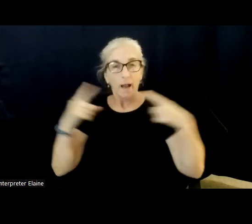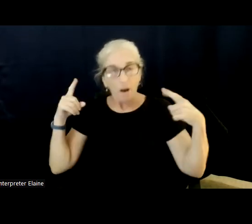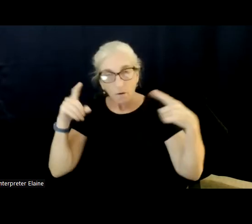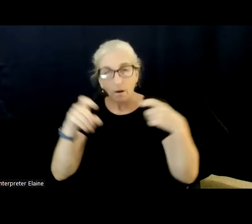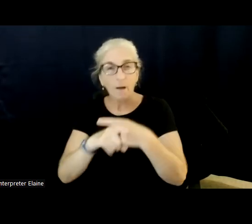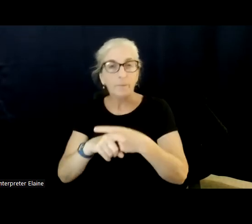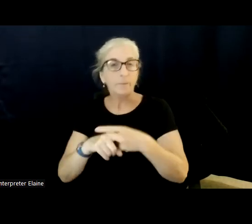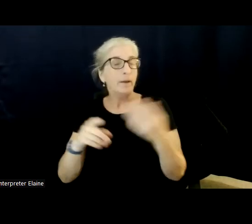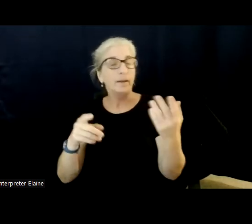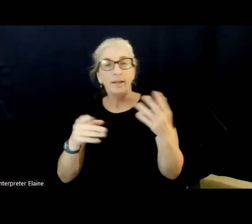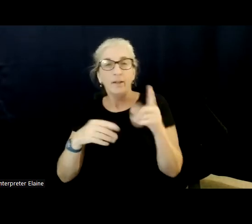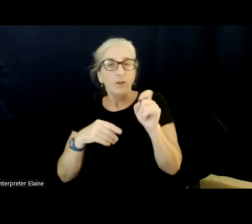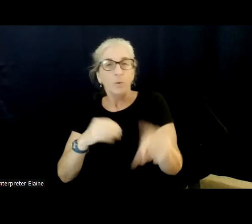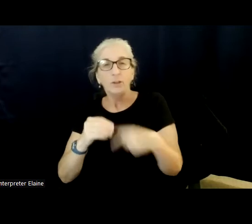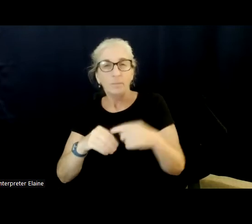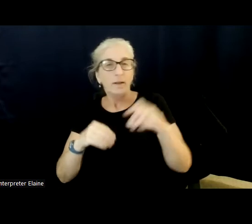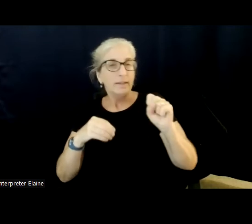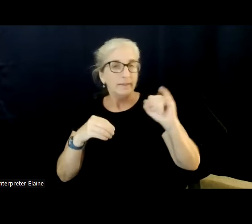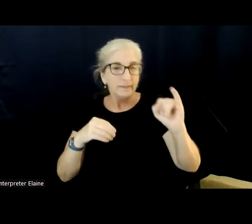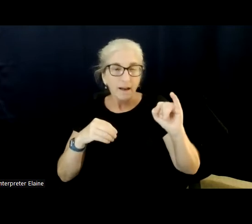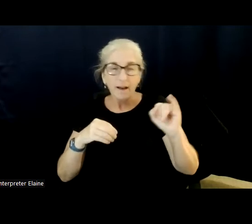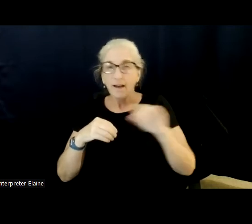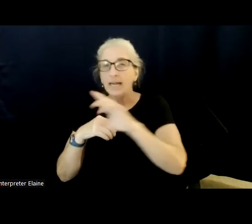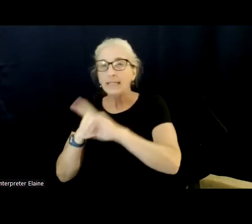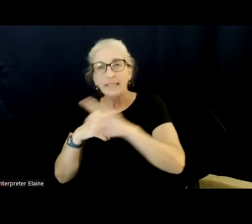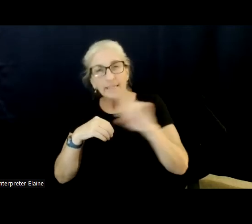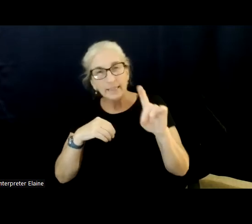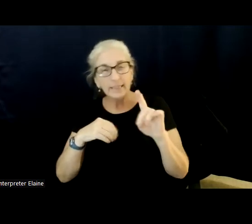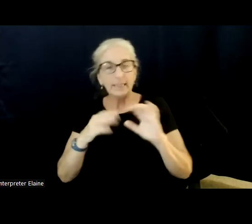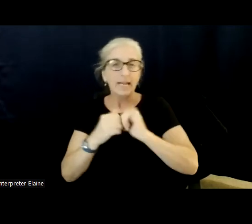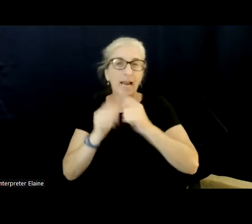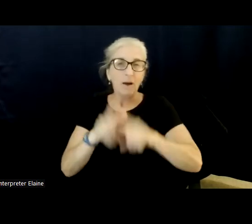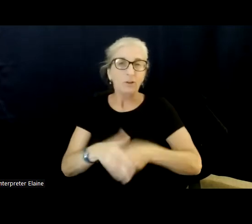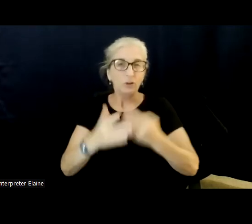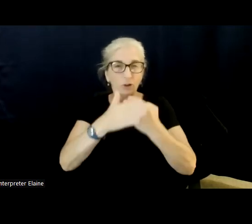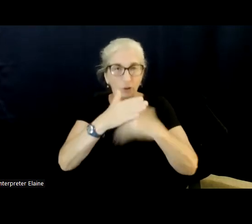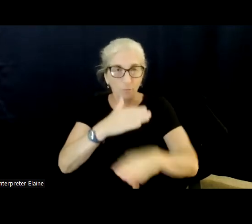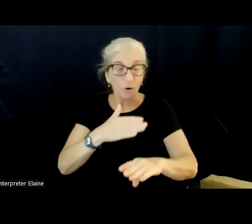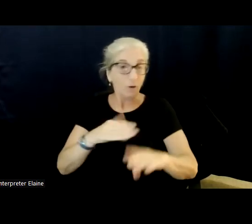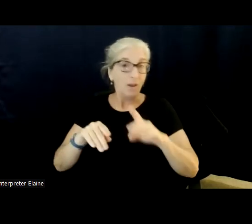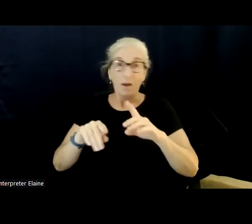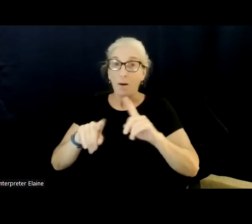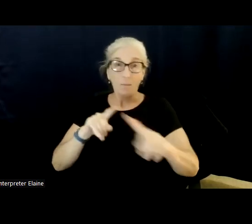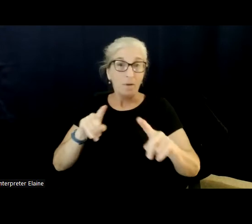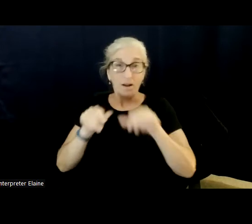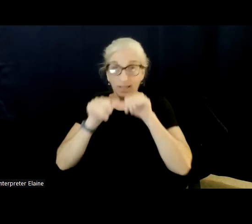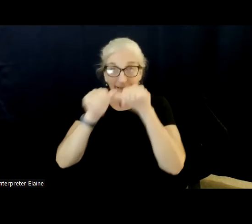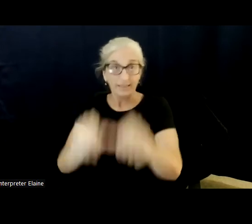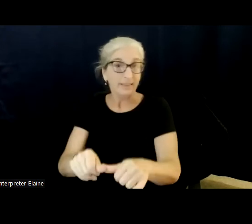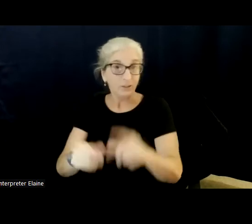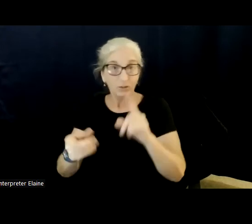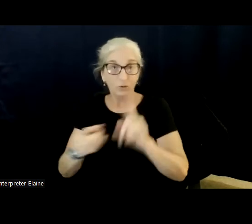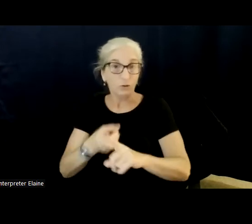and, and how it starts at birth and, and continues on, uh, into adulthood, even for, for so many. And, and